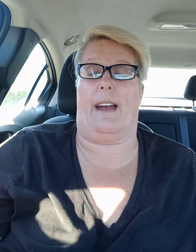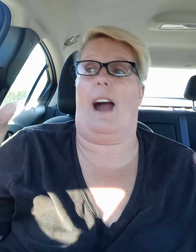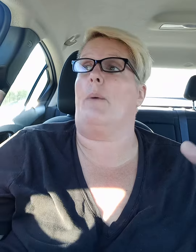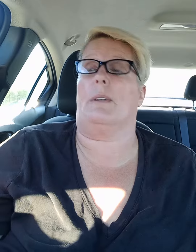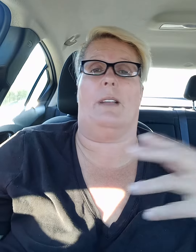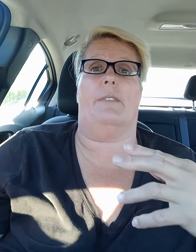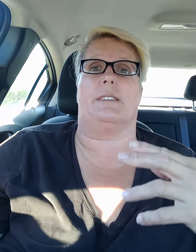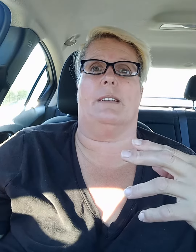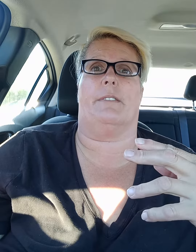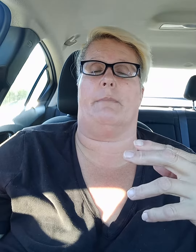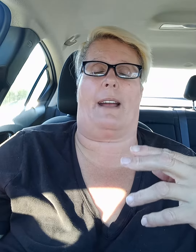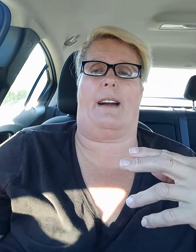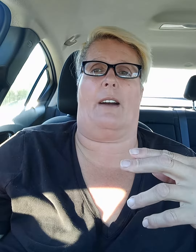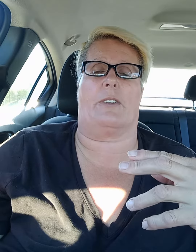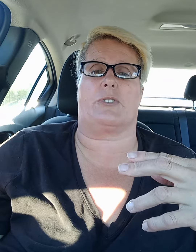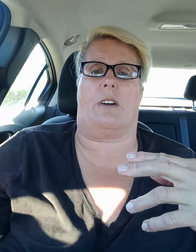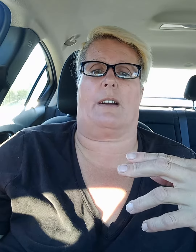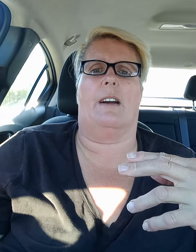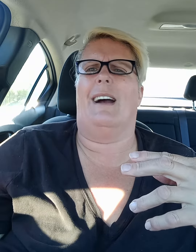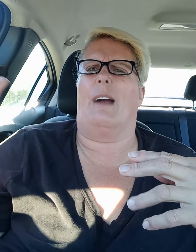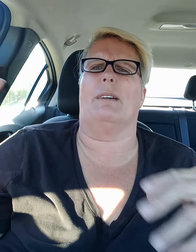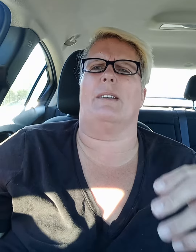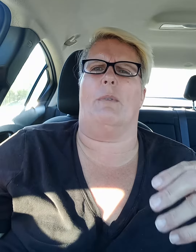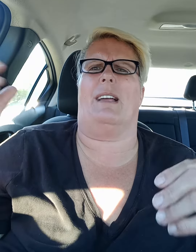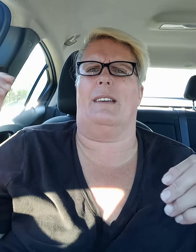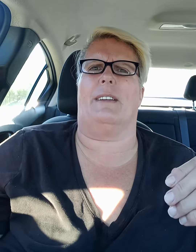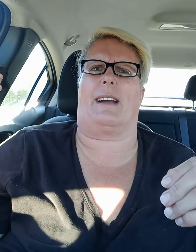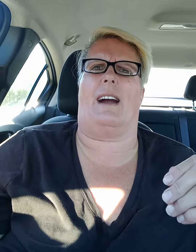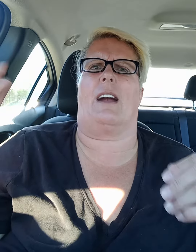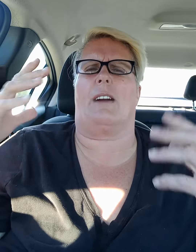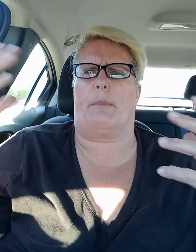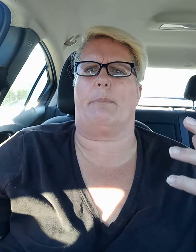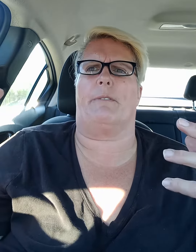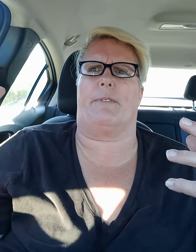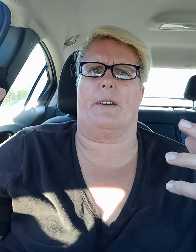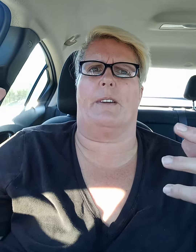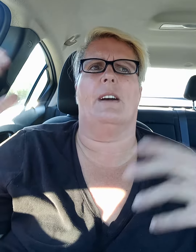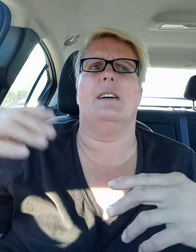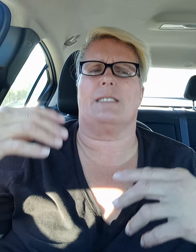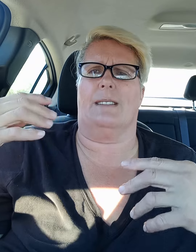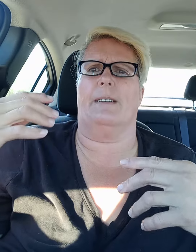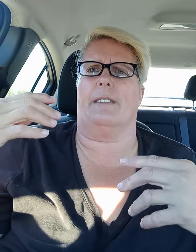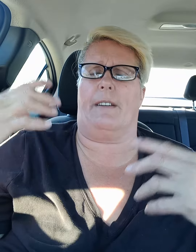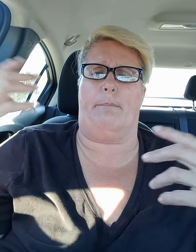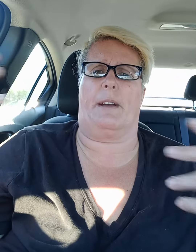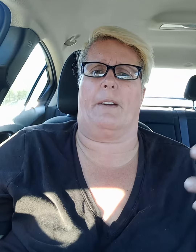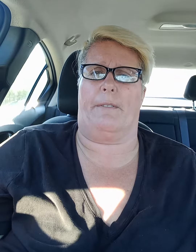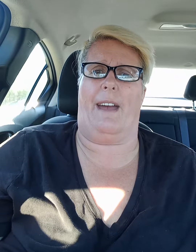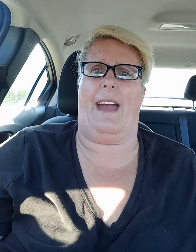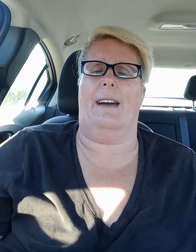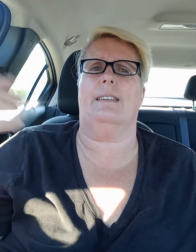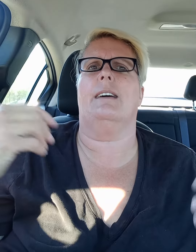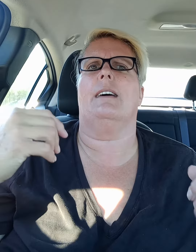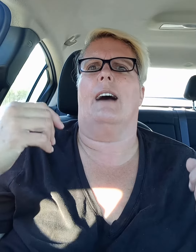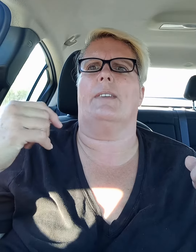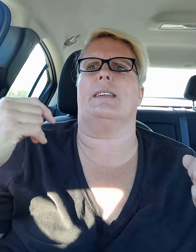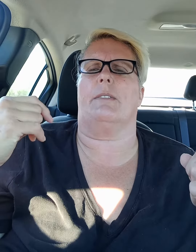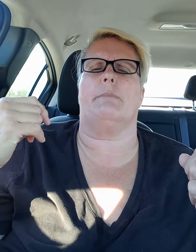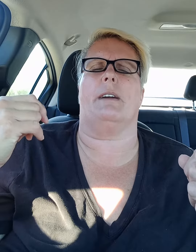I would love to live in my car or truck I really don't want to live in a car I would prefer to live in a bigger van I think that would be